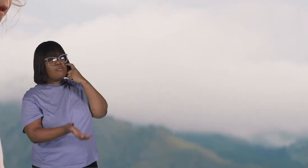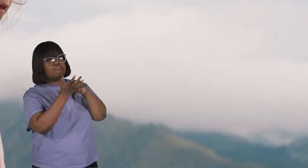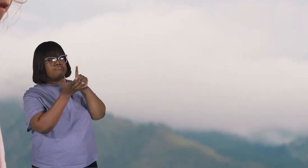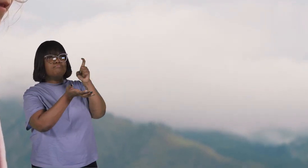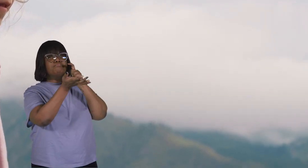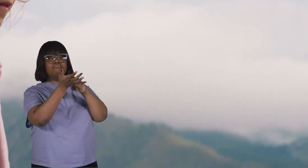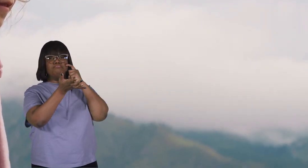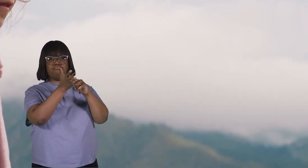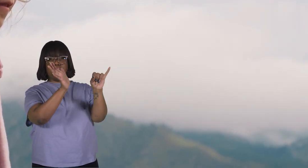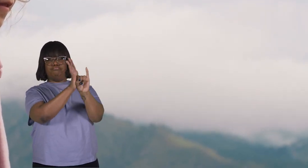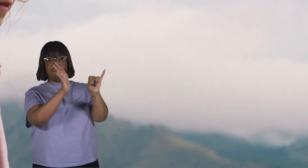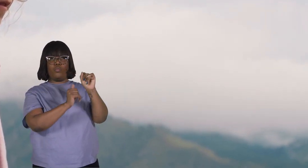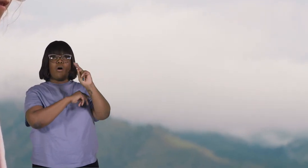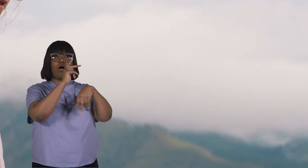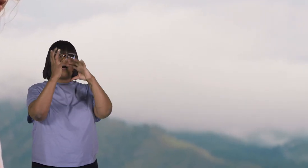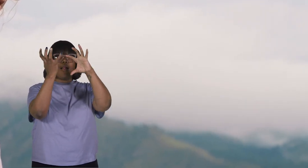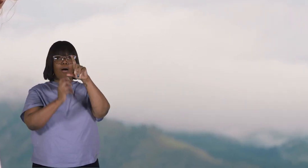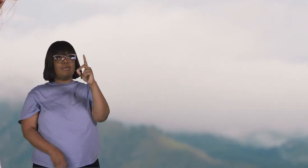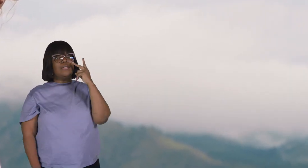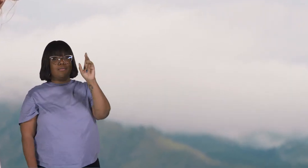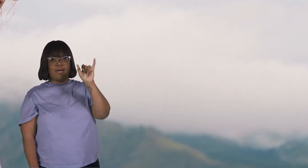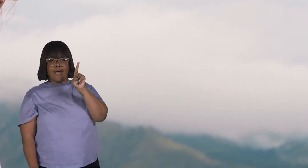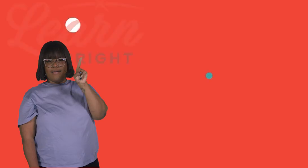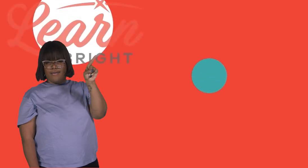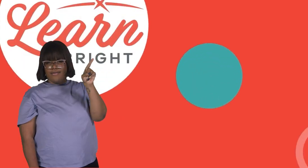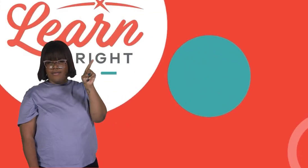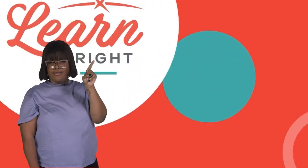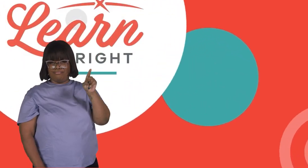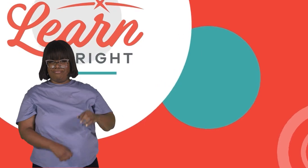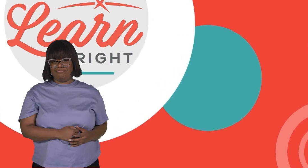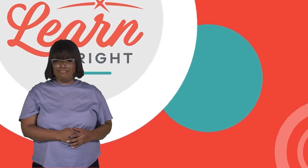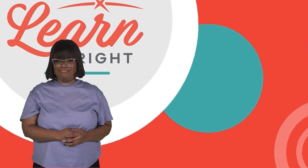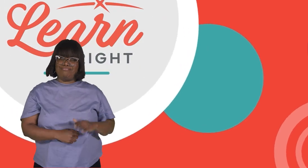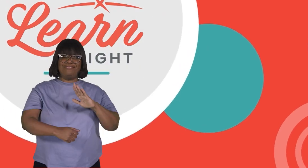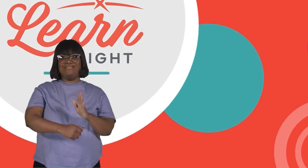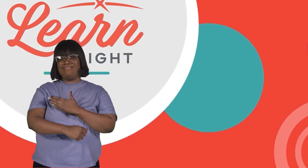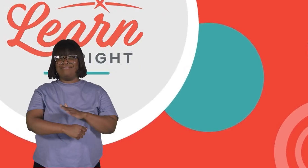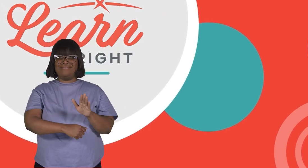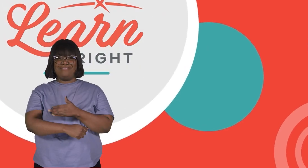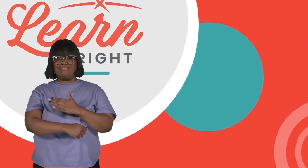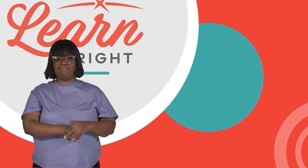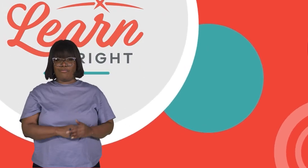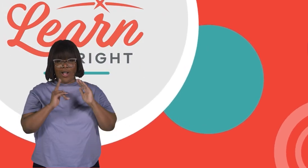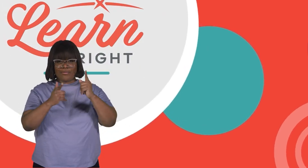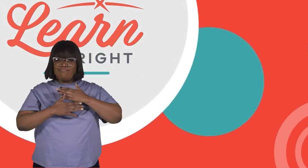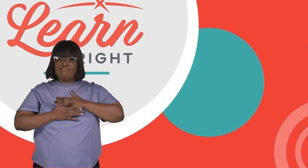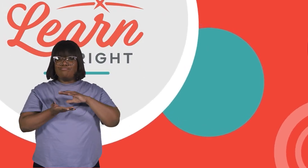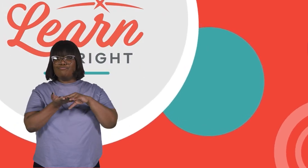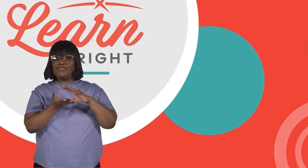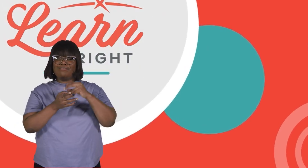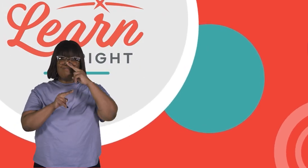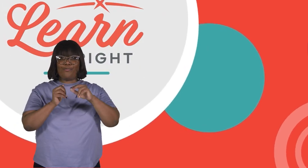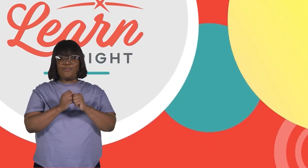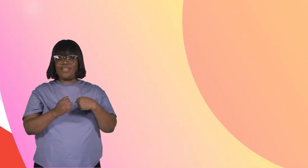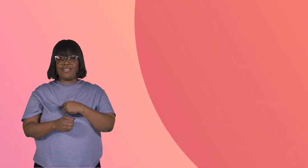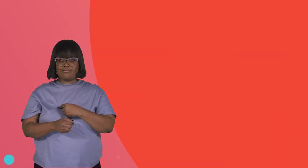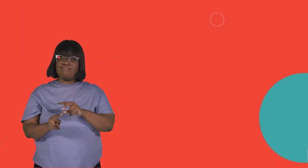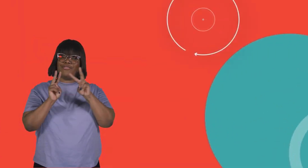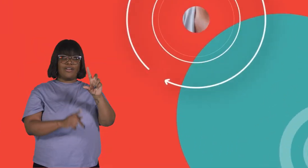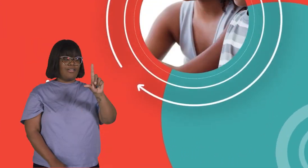what types of clouds are up in the sky. Hope you had fun learning with us. Visit us at learnbright